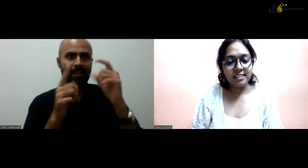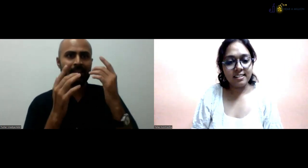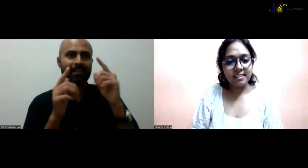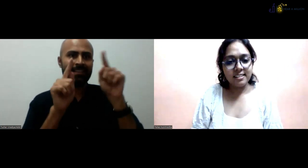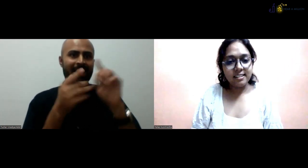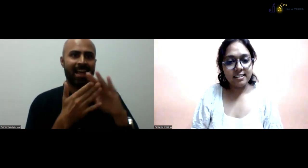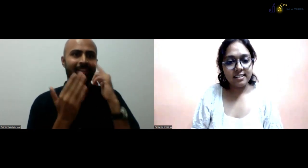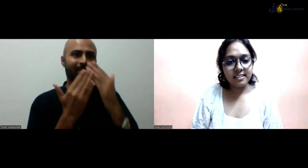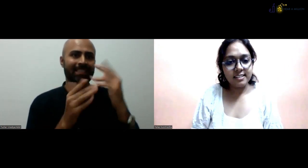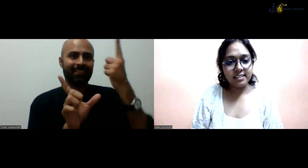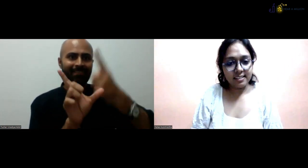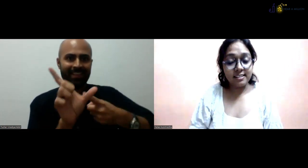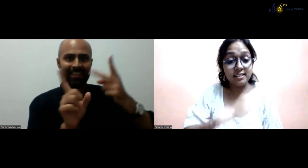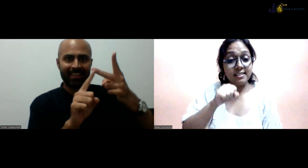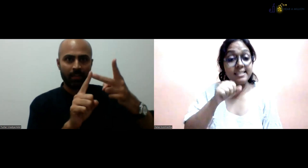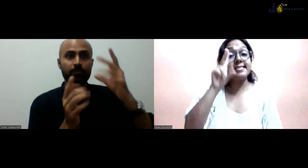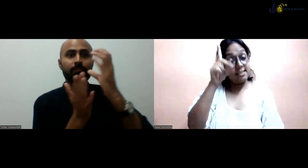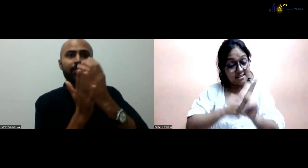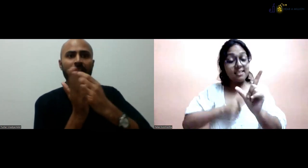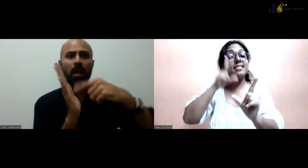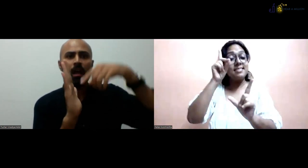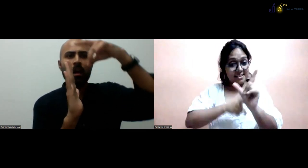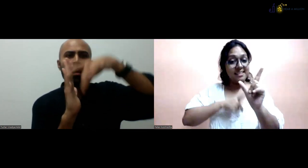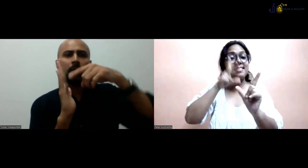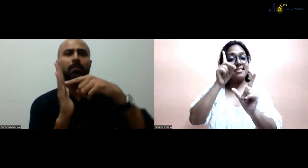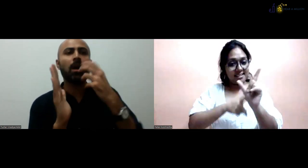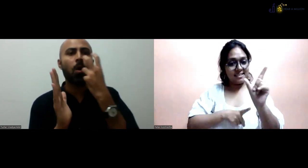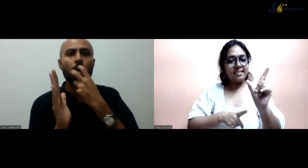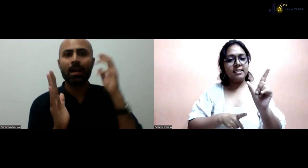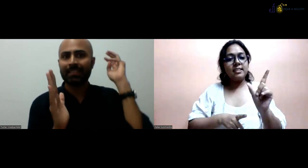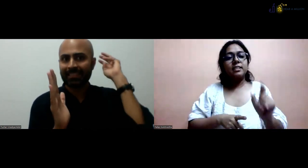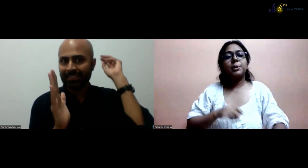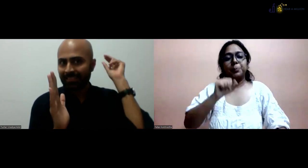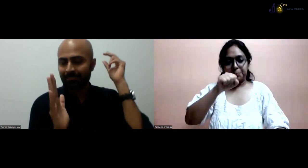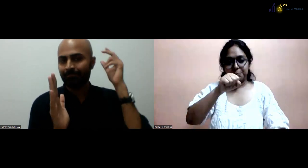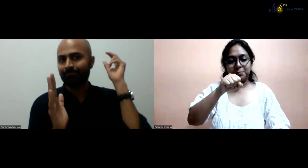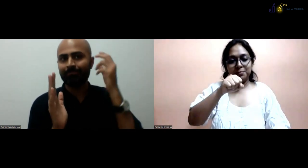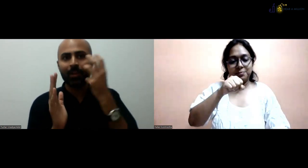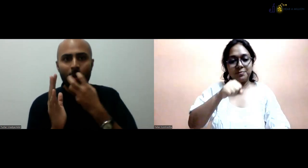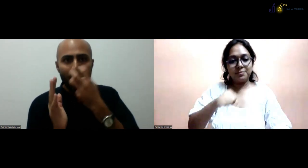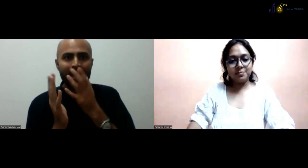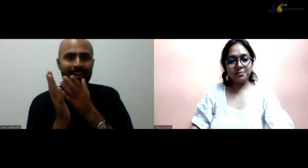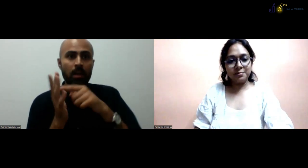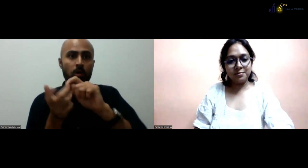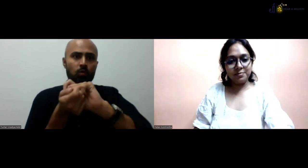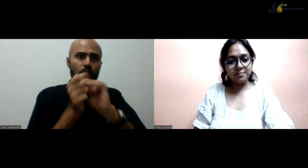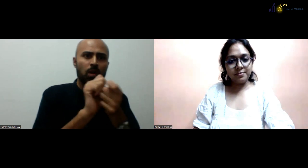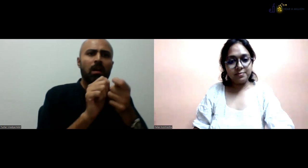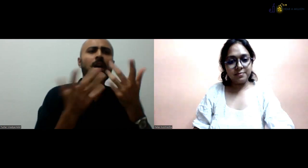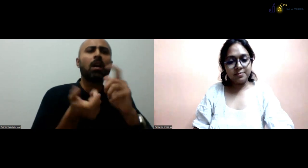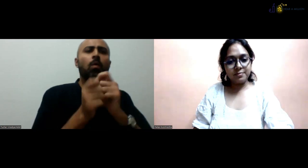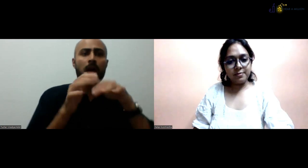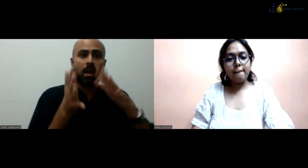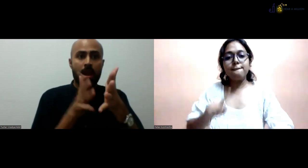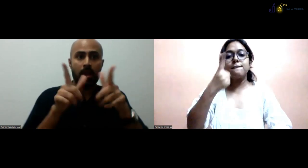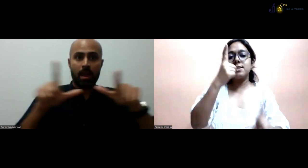So, in the course, basically the two, is the second year which has the speech and